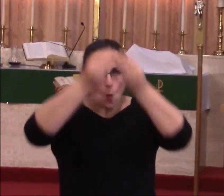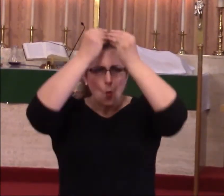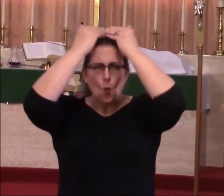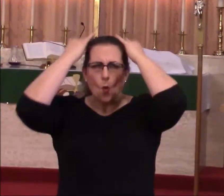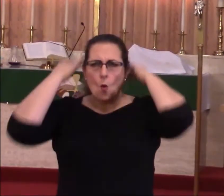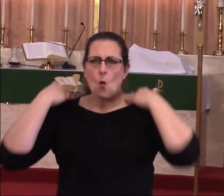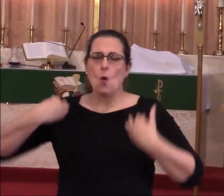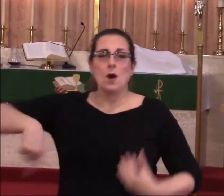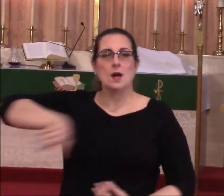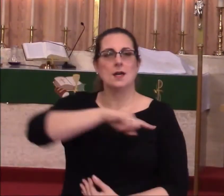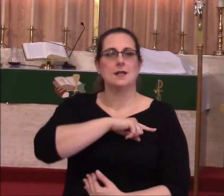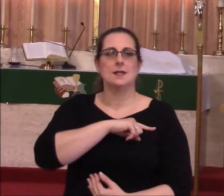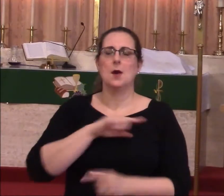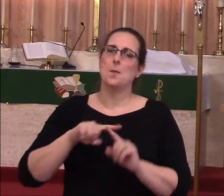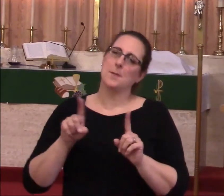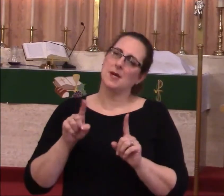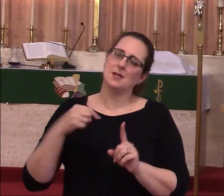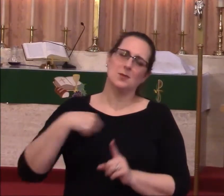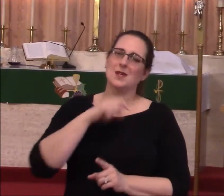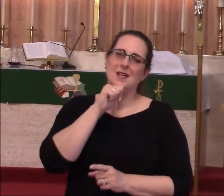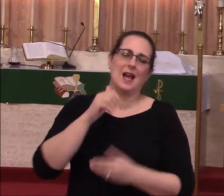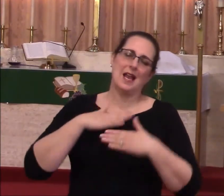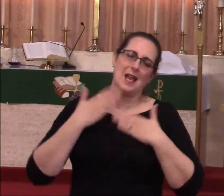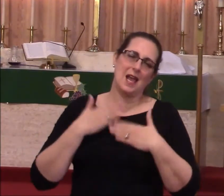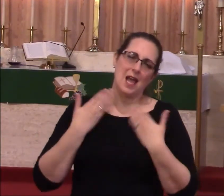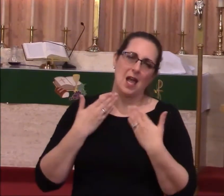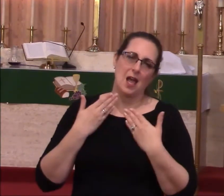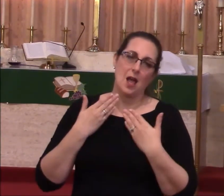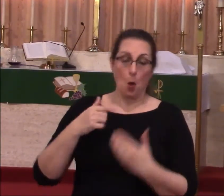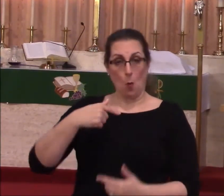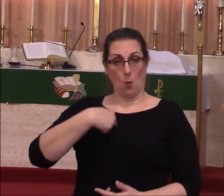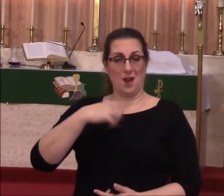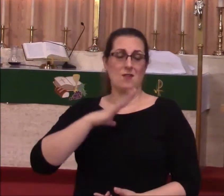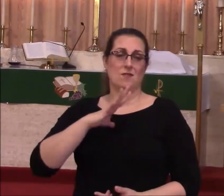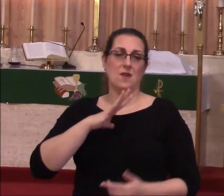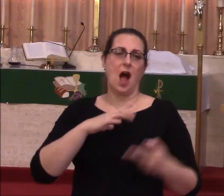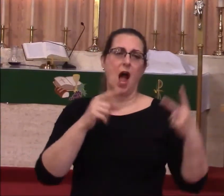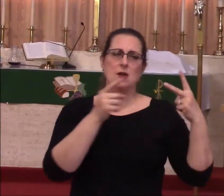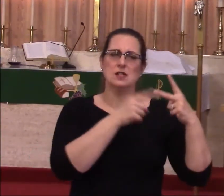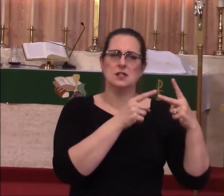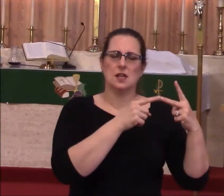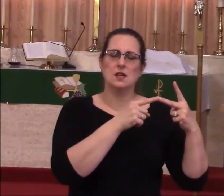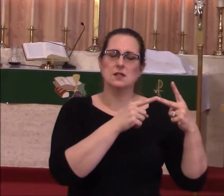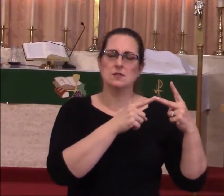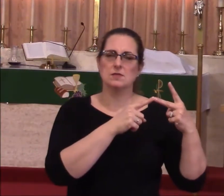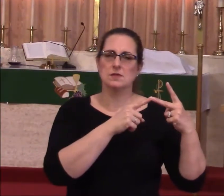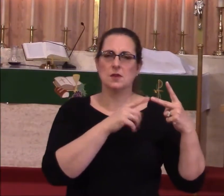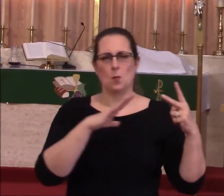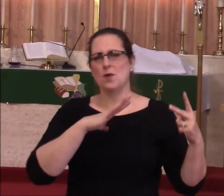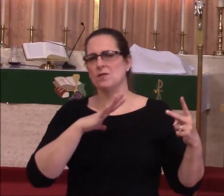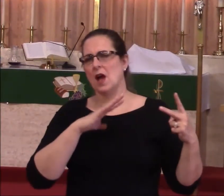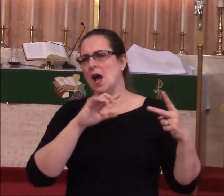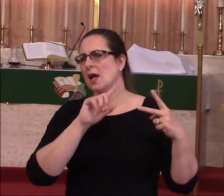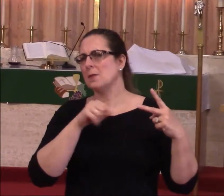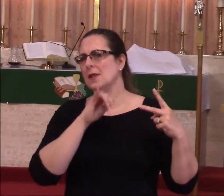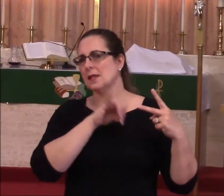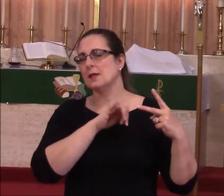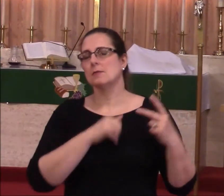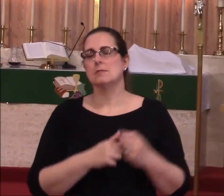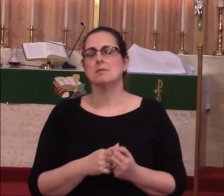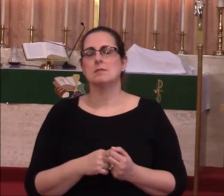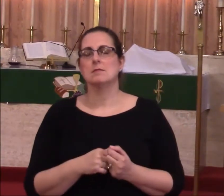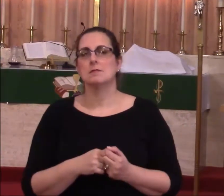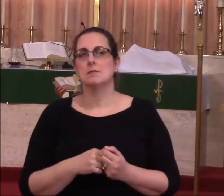But not all of us are happy about this. We don't mind being the younger son. We don't mind being the younger brother in this narrative.